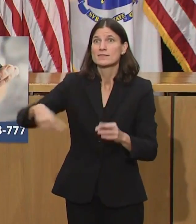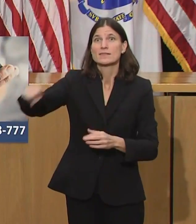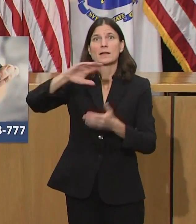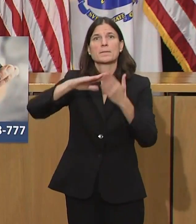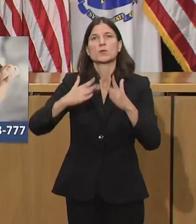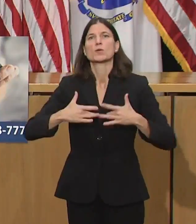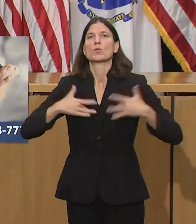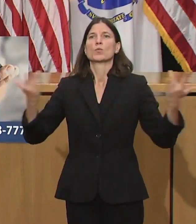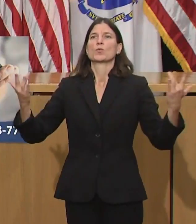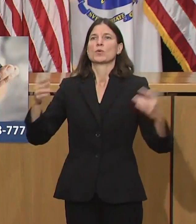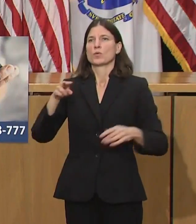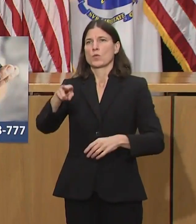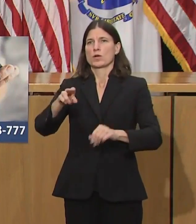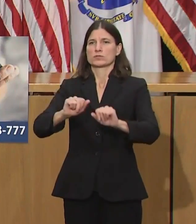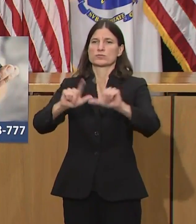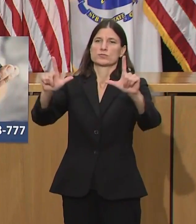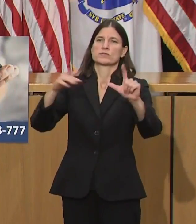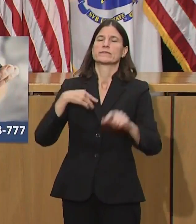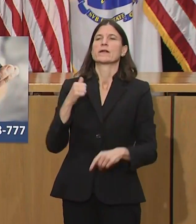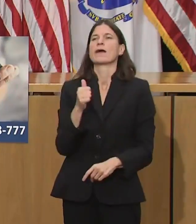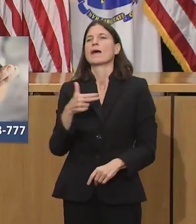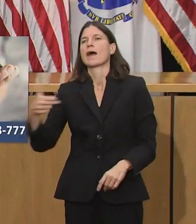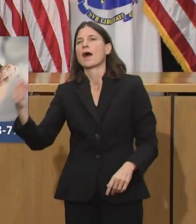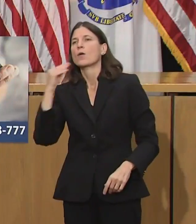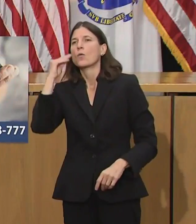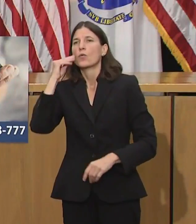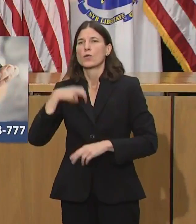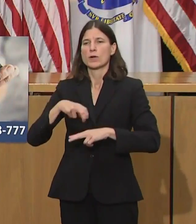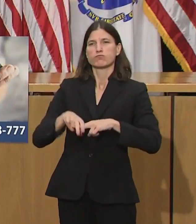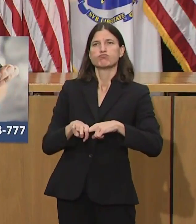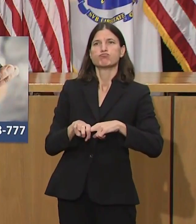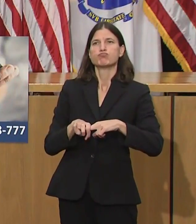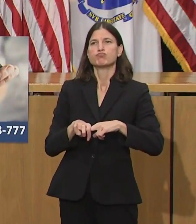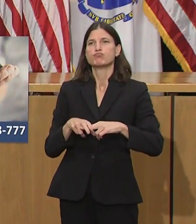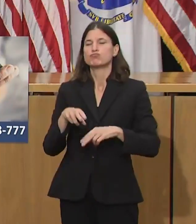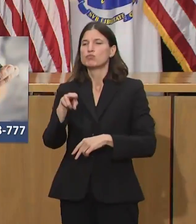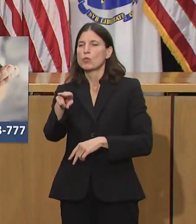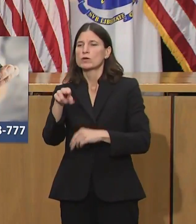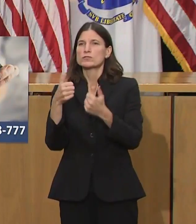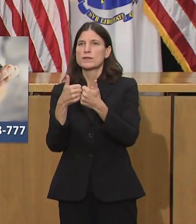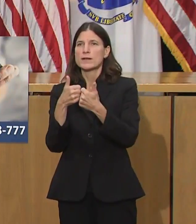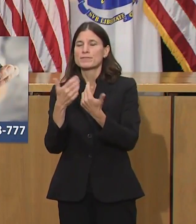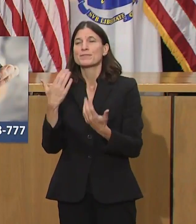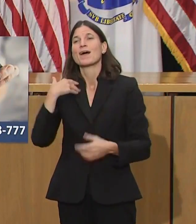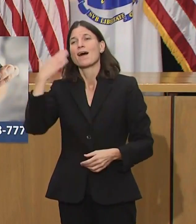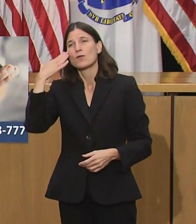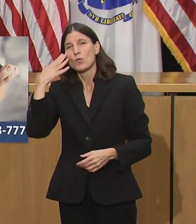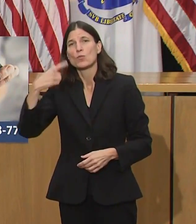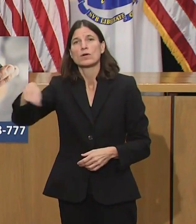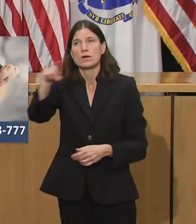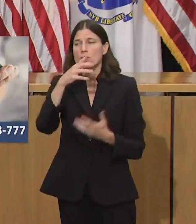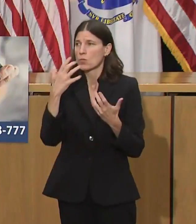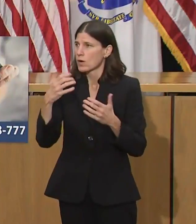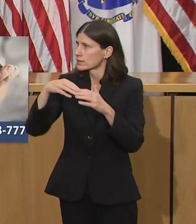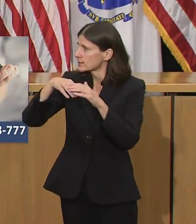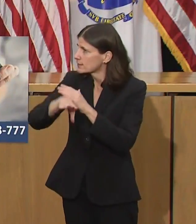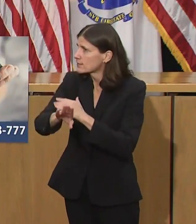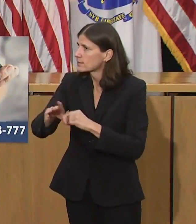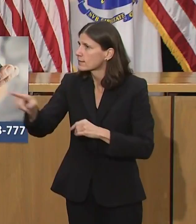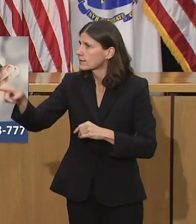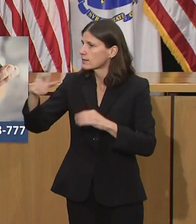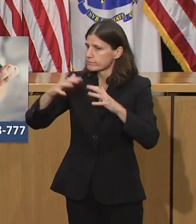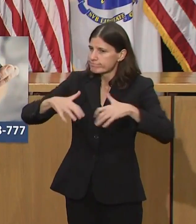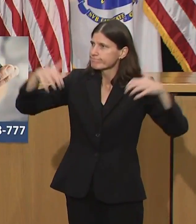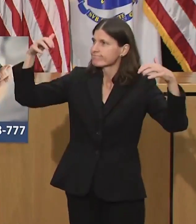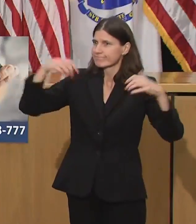that you don't know the ending to having fans in the stand is a whole different game and we'll continue to monitor that we are very much